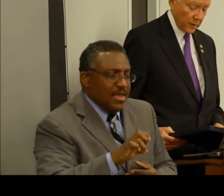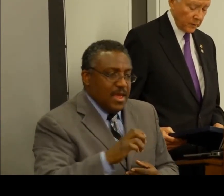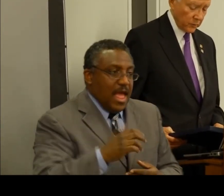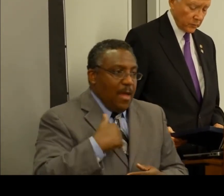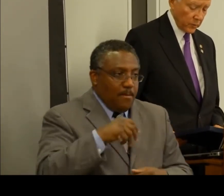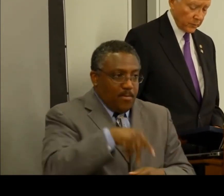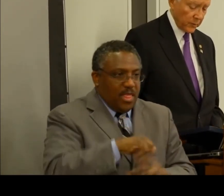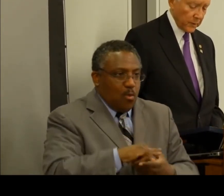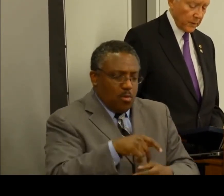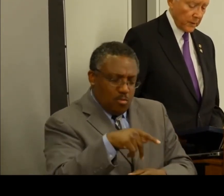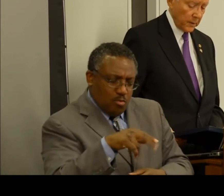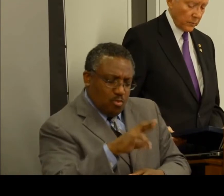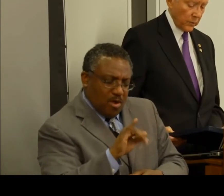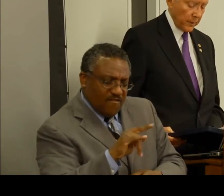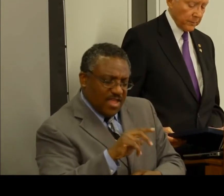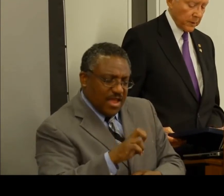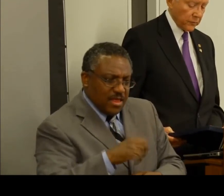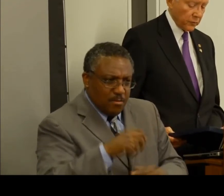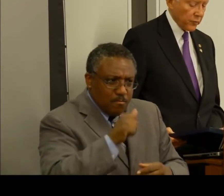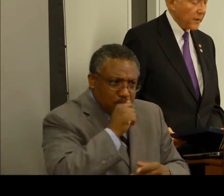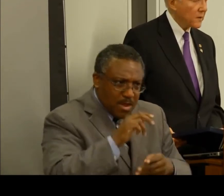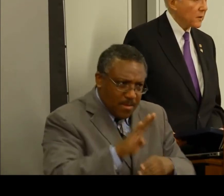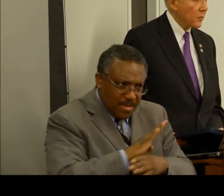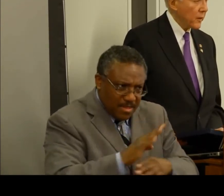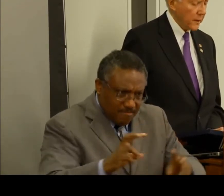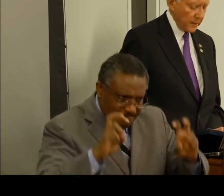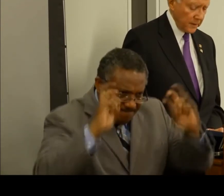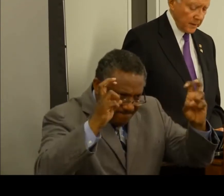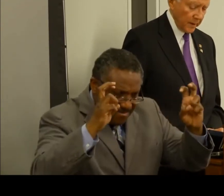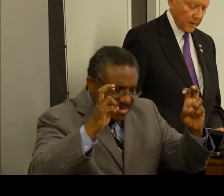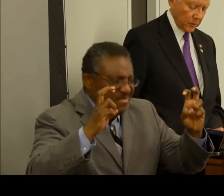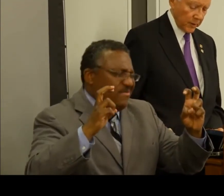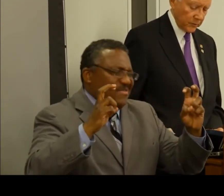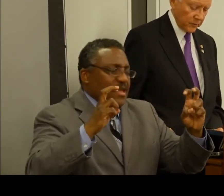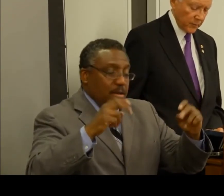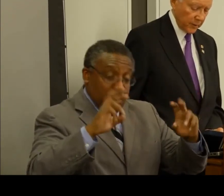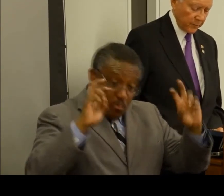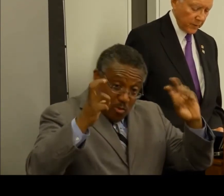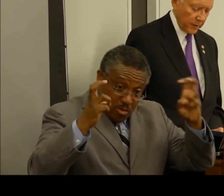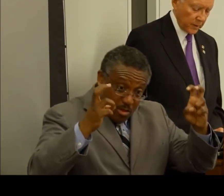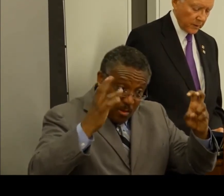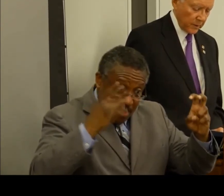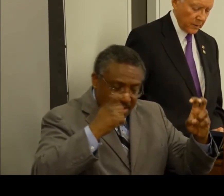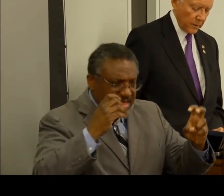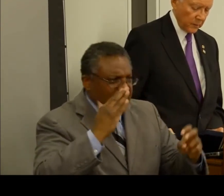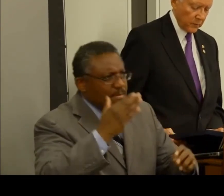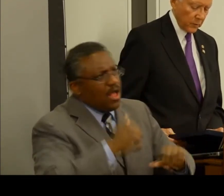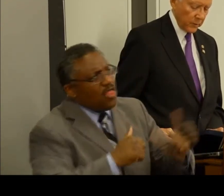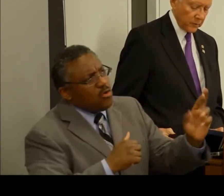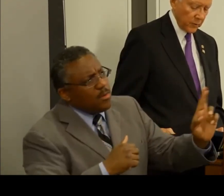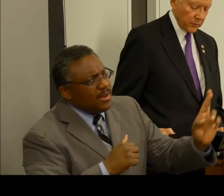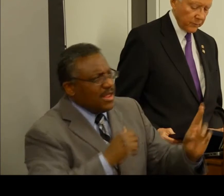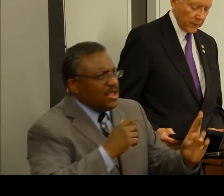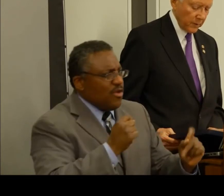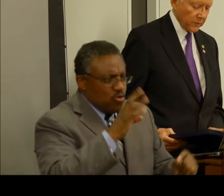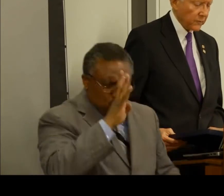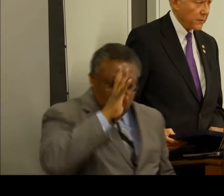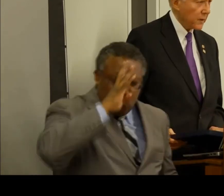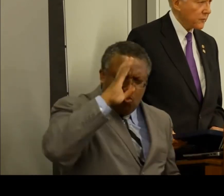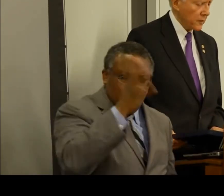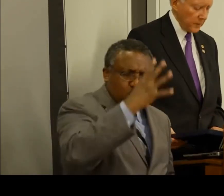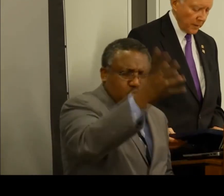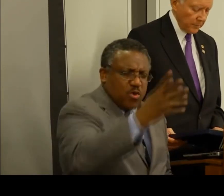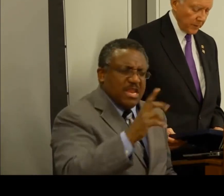or ideological groups that Republicans are trying to create a DI crisis out of thin air so that we can justify